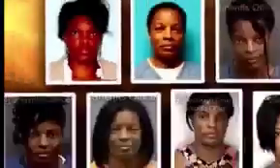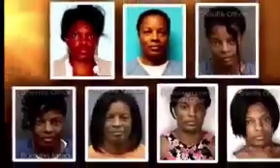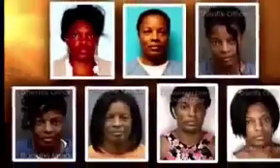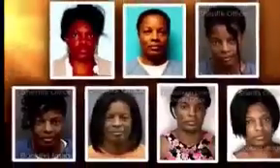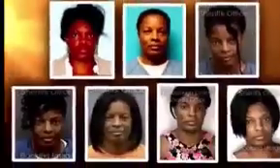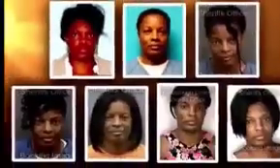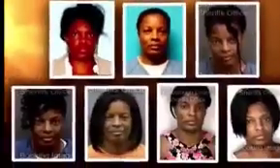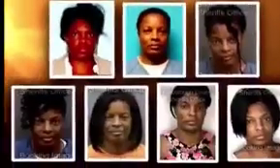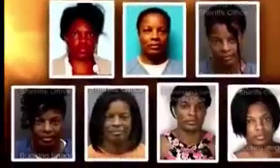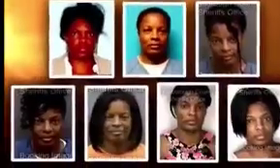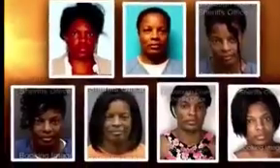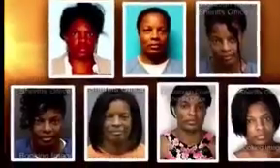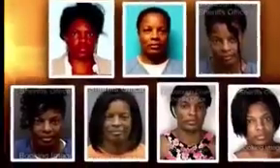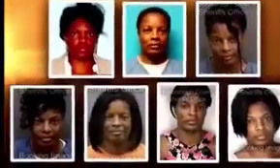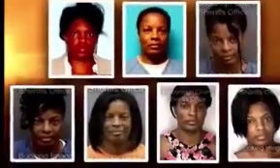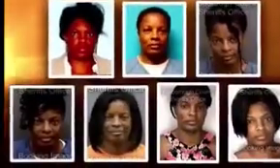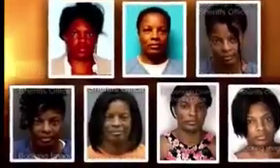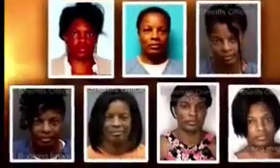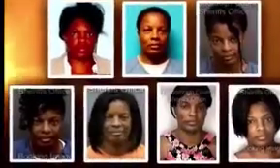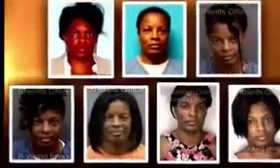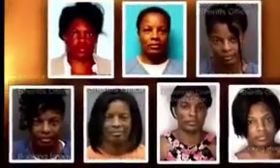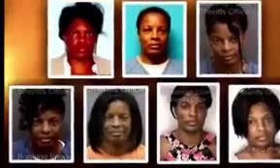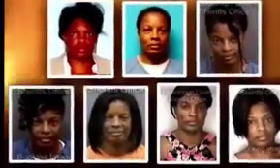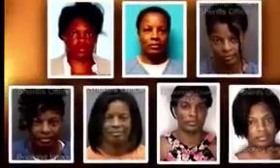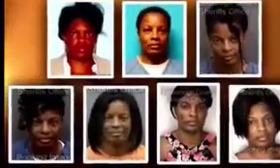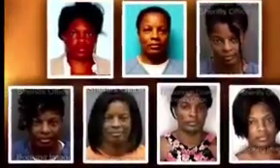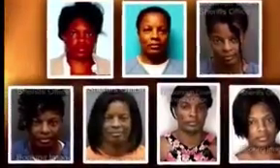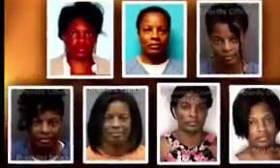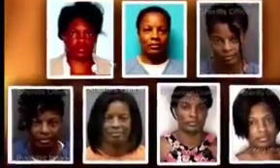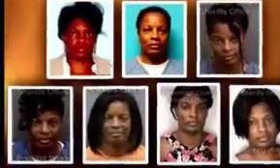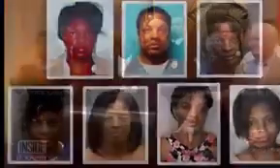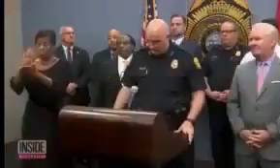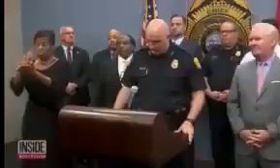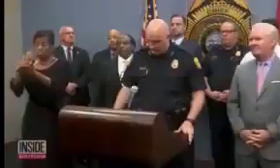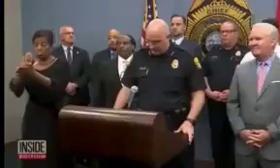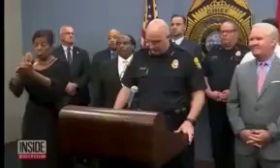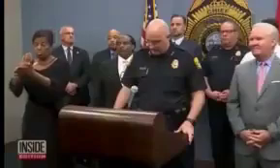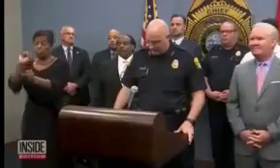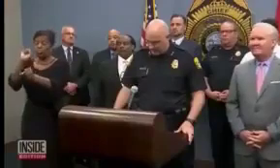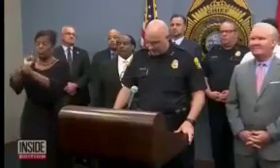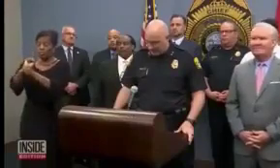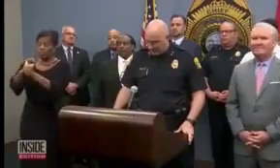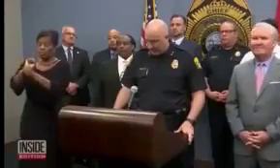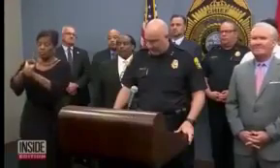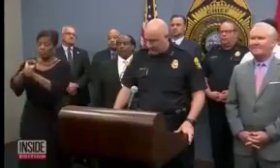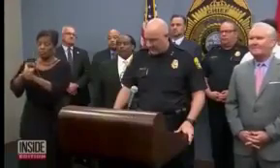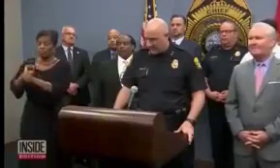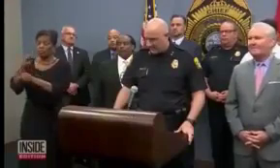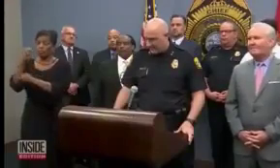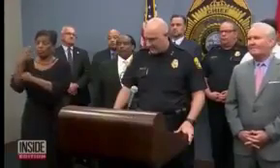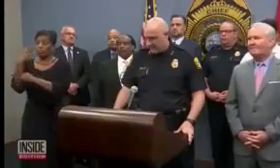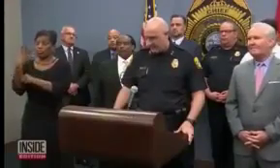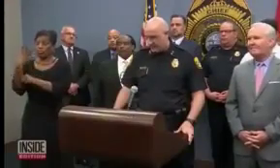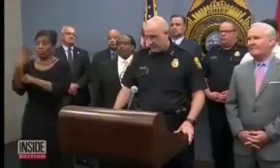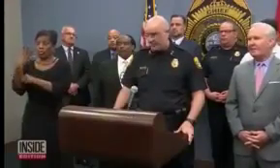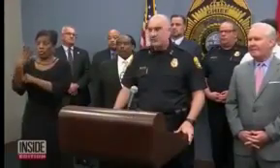identified as Derlin Roberts, has a string of arrests for fraud. So how did she come to be translating at last week's high